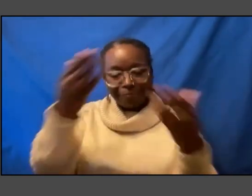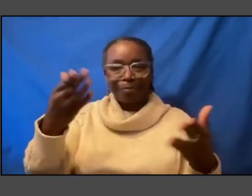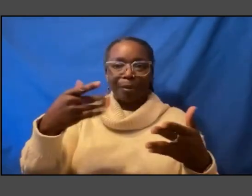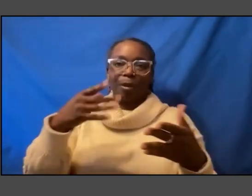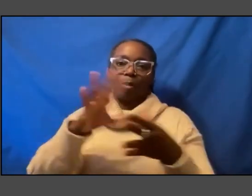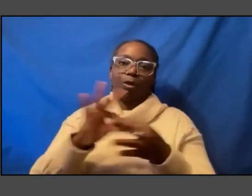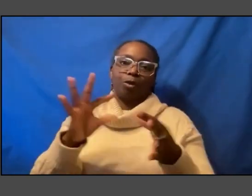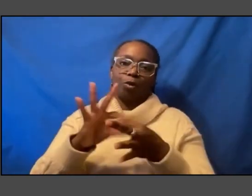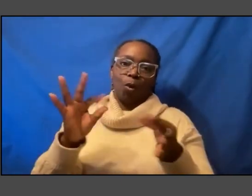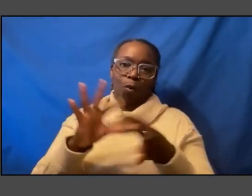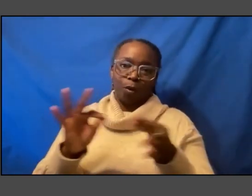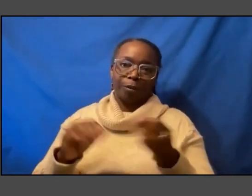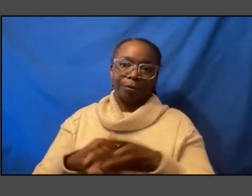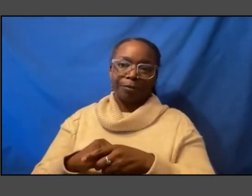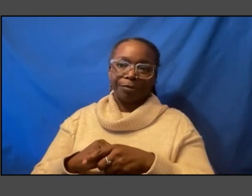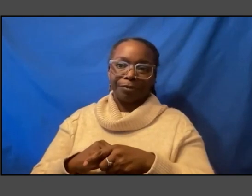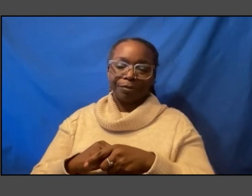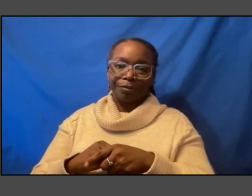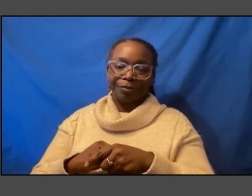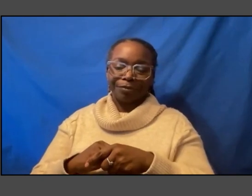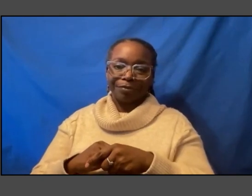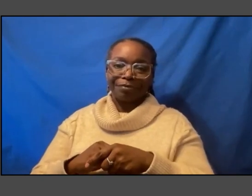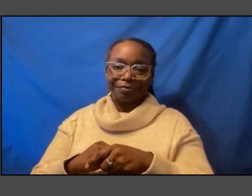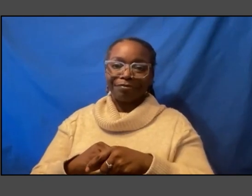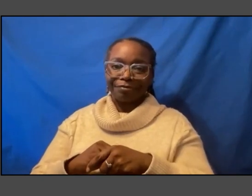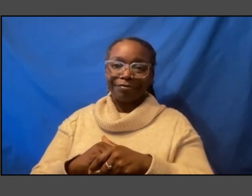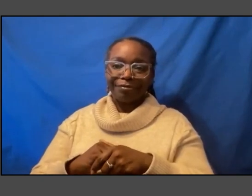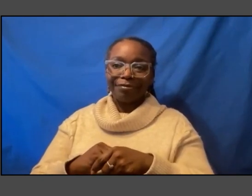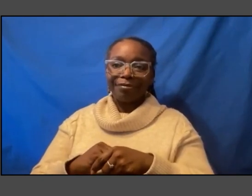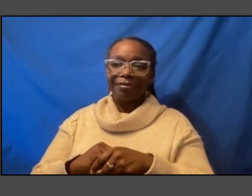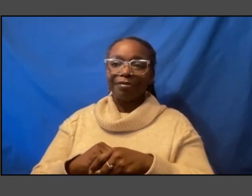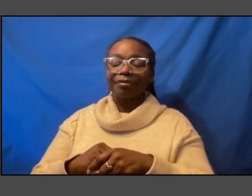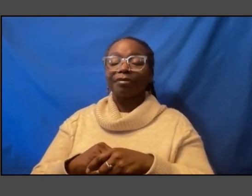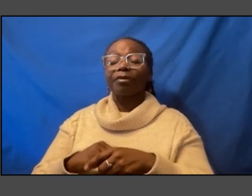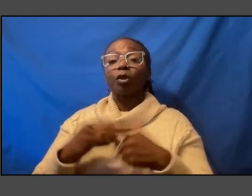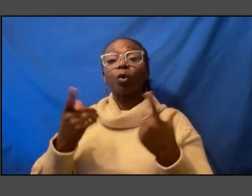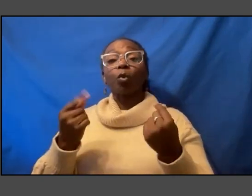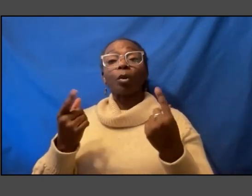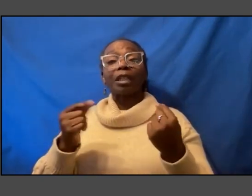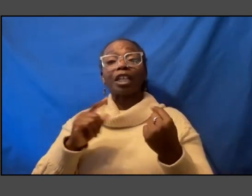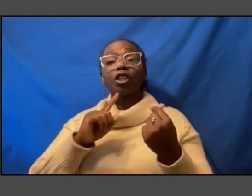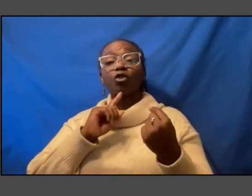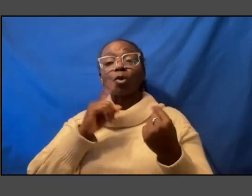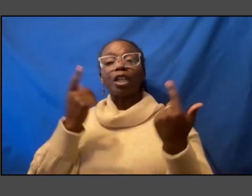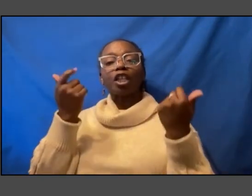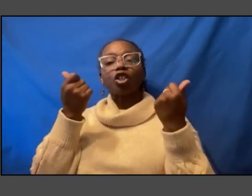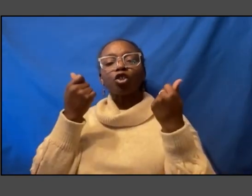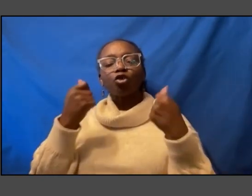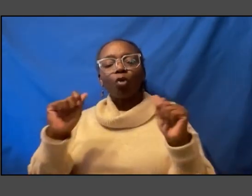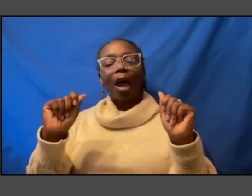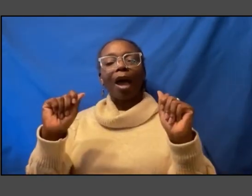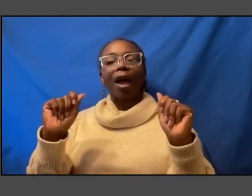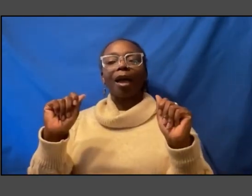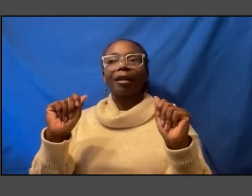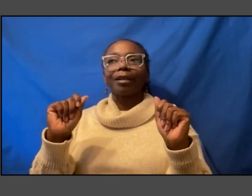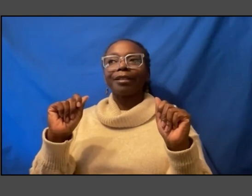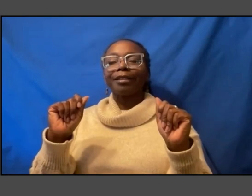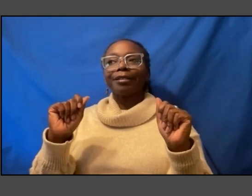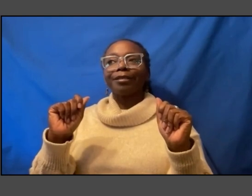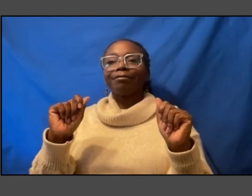yeah because what we did was really trying to make sure that part of what we did was help you preserve